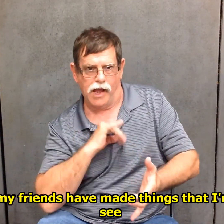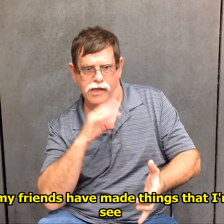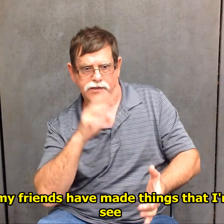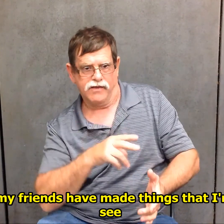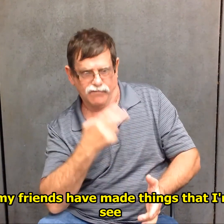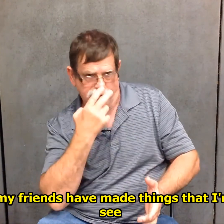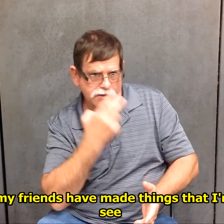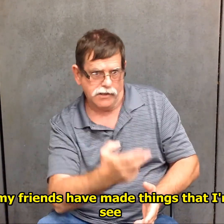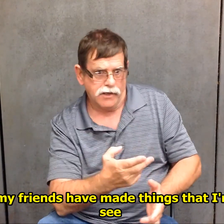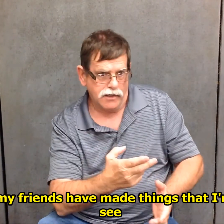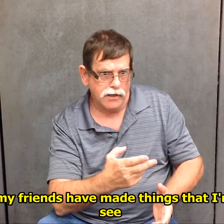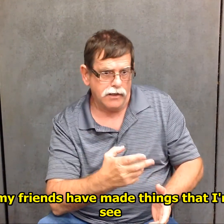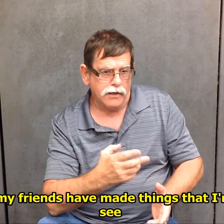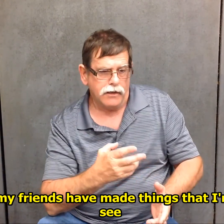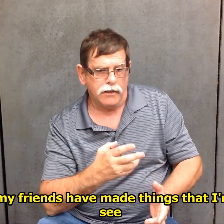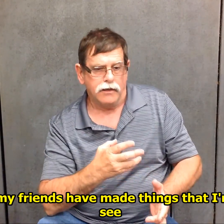friends have made things that I'm able to see.